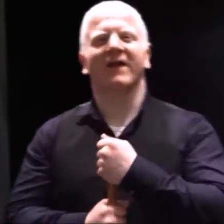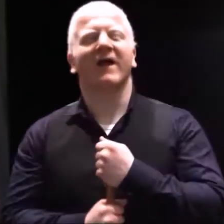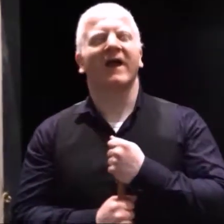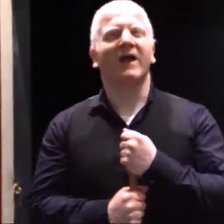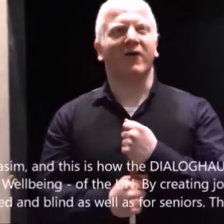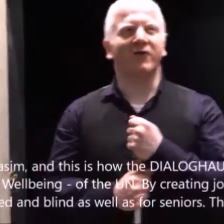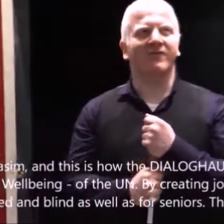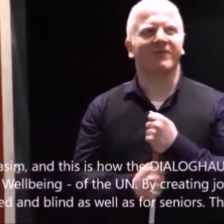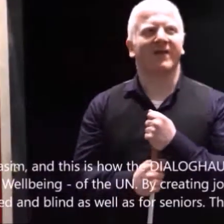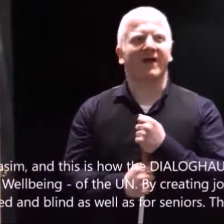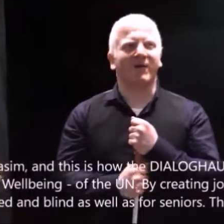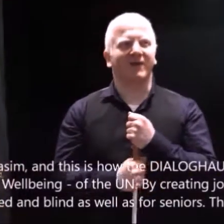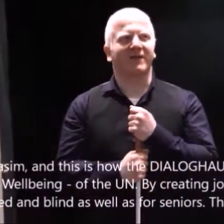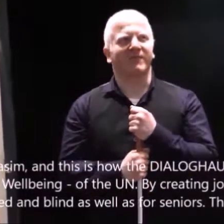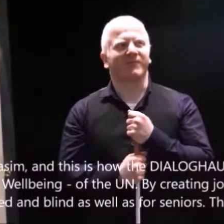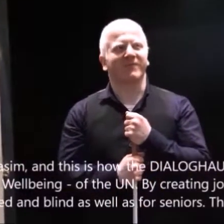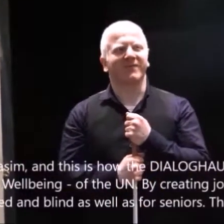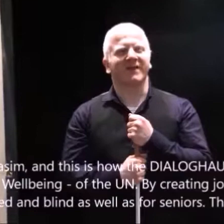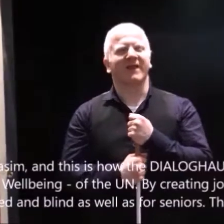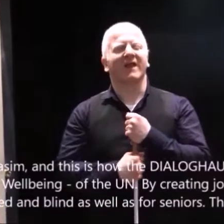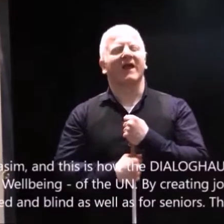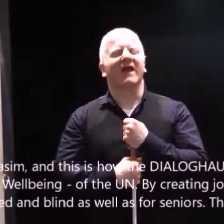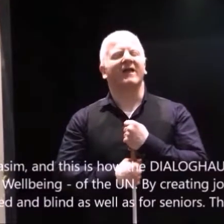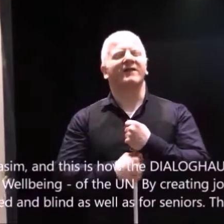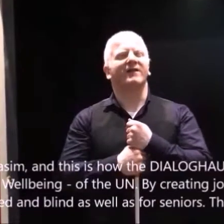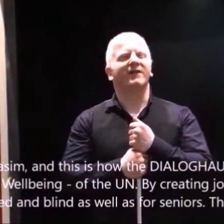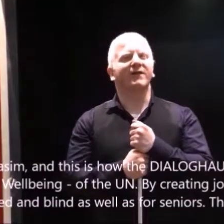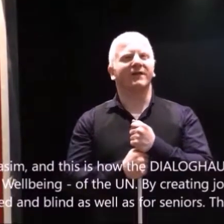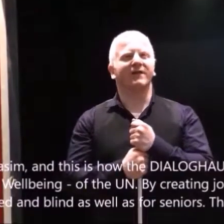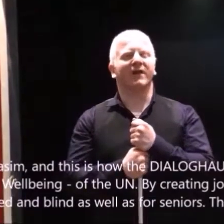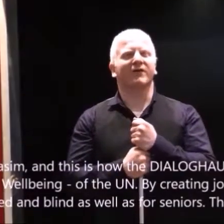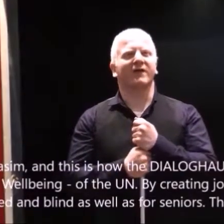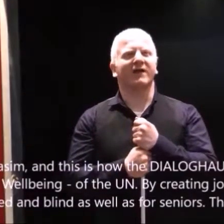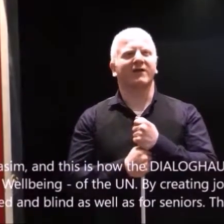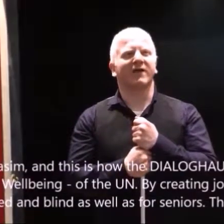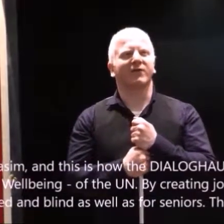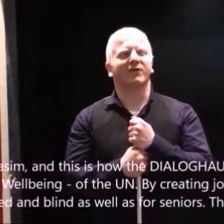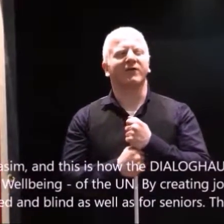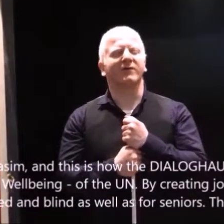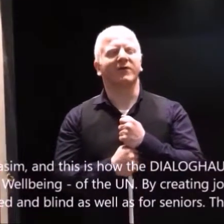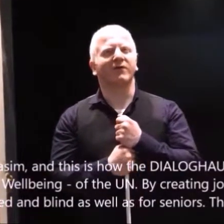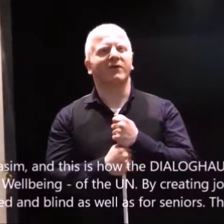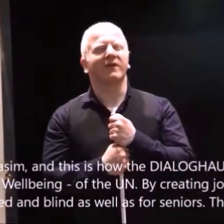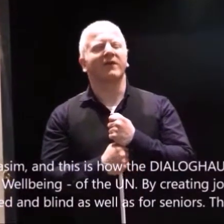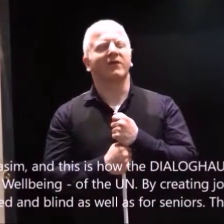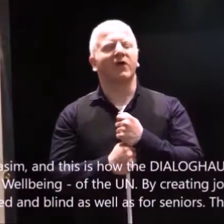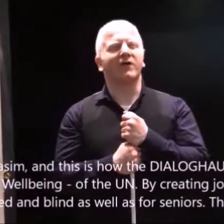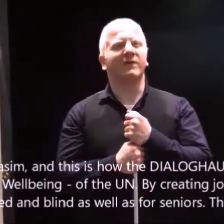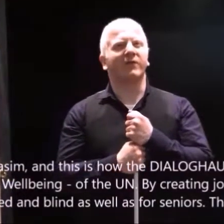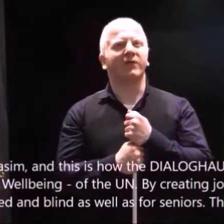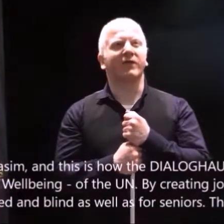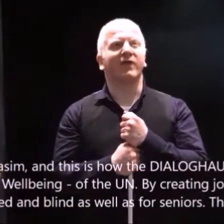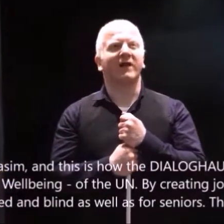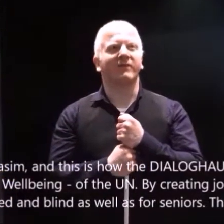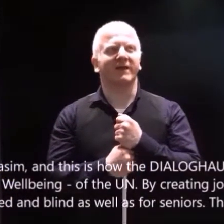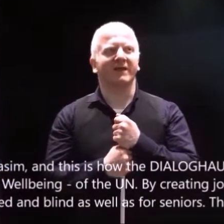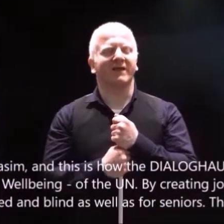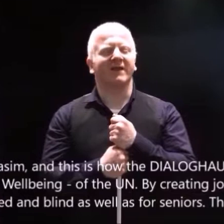Hello, I'm Rassim and this is how the Dialogue House contributes to goal number three well-being